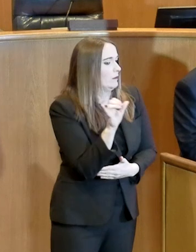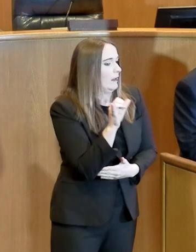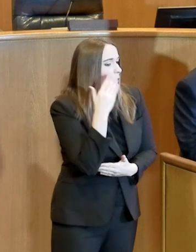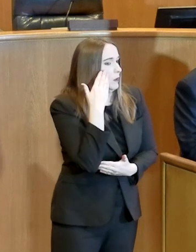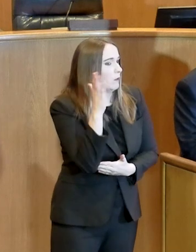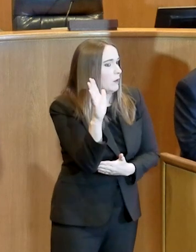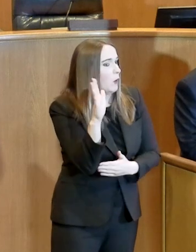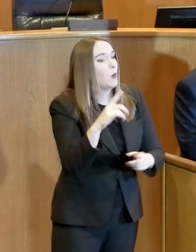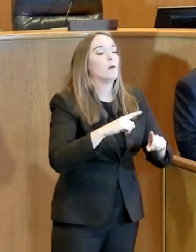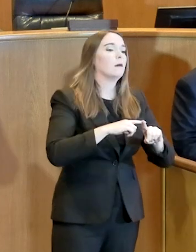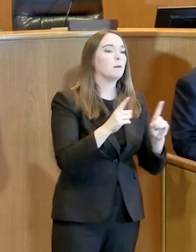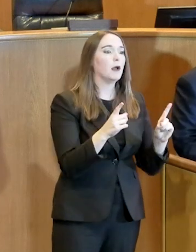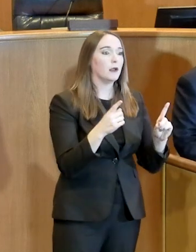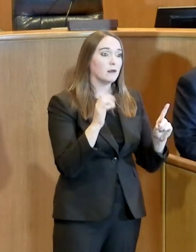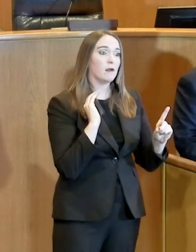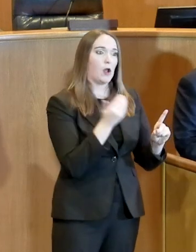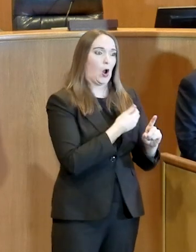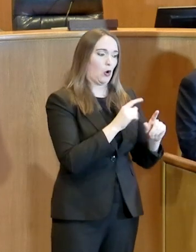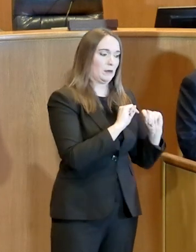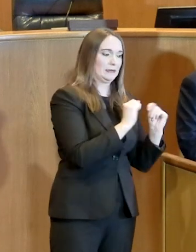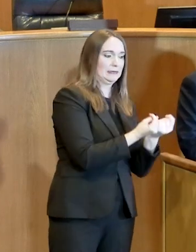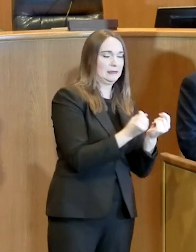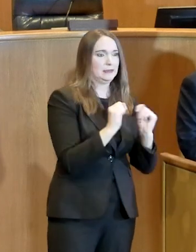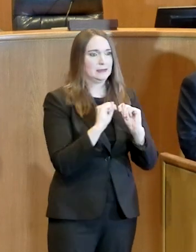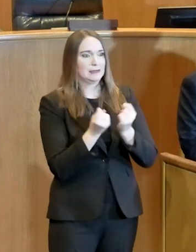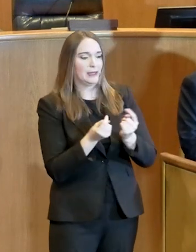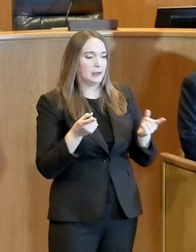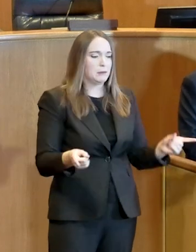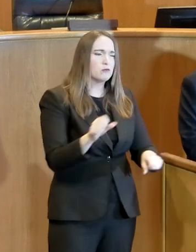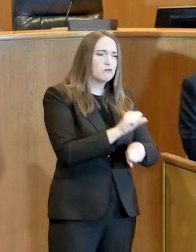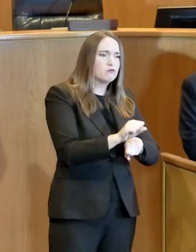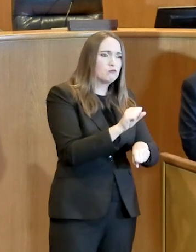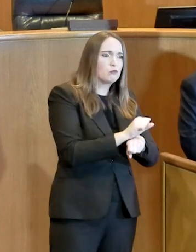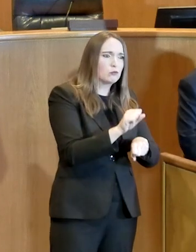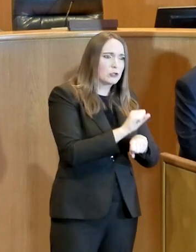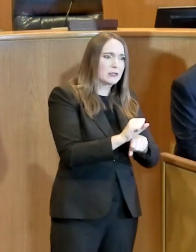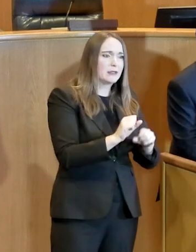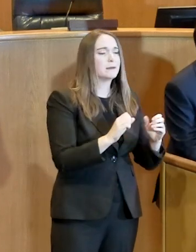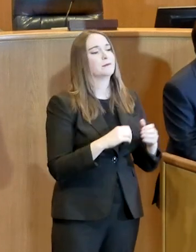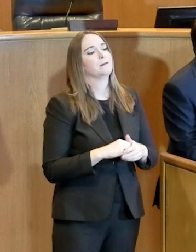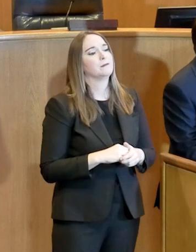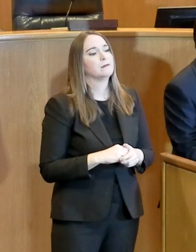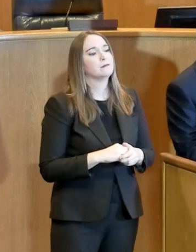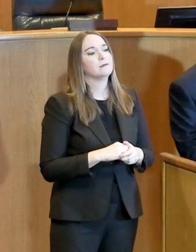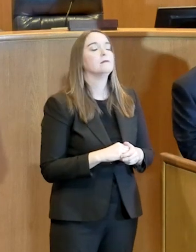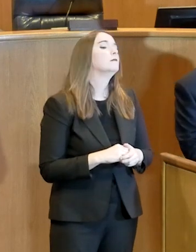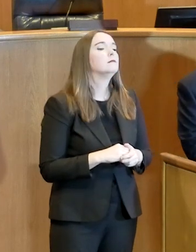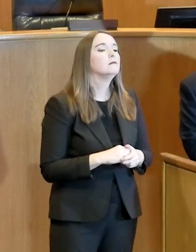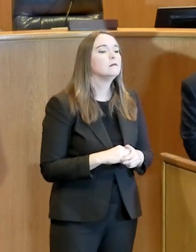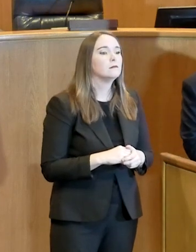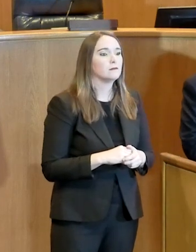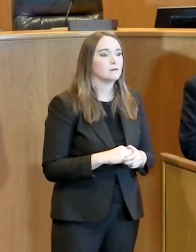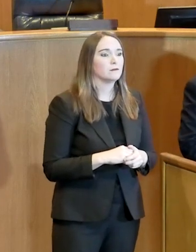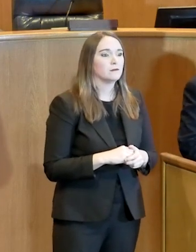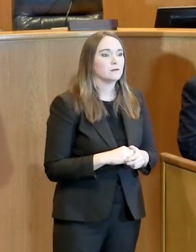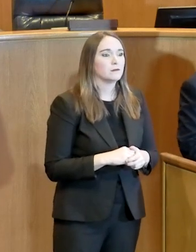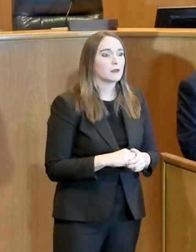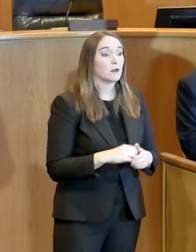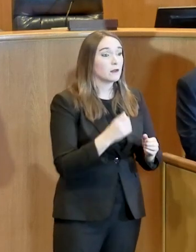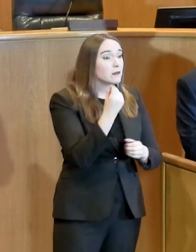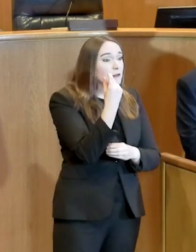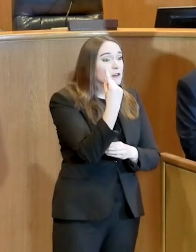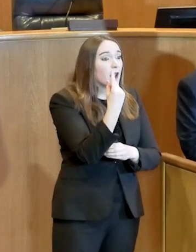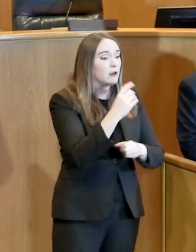they are working hard. And then I mentioned that we're in a fight. Well, this is a fight against something that we can't